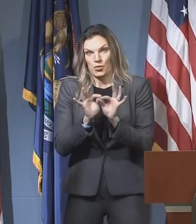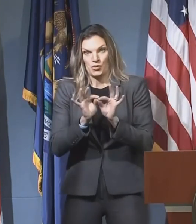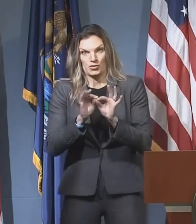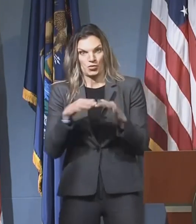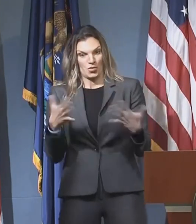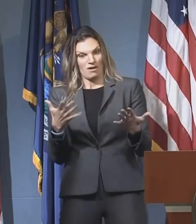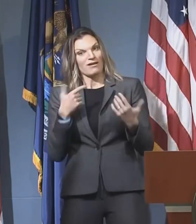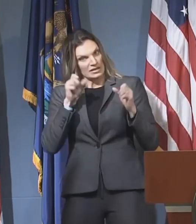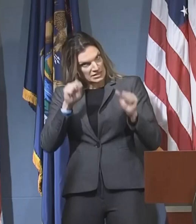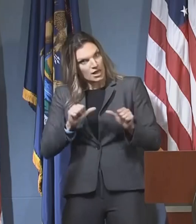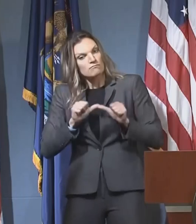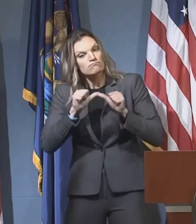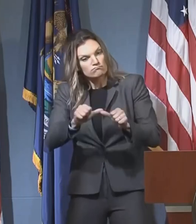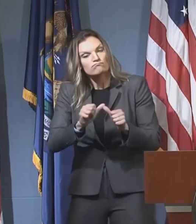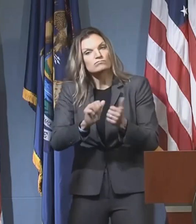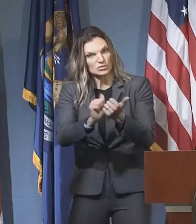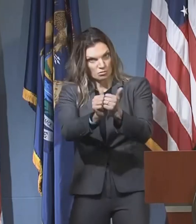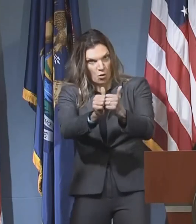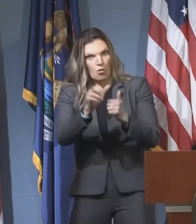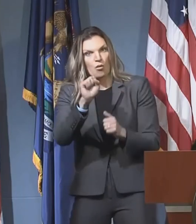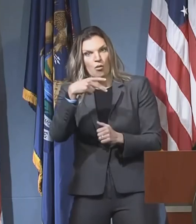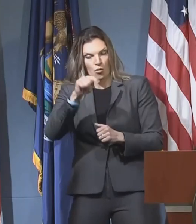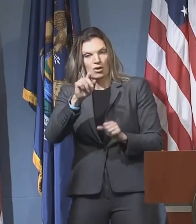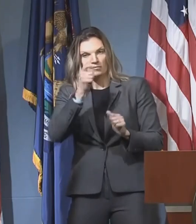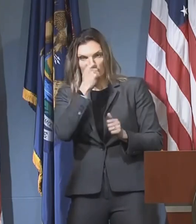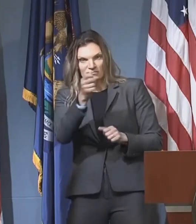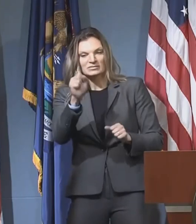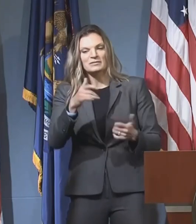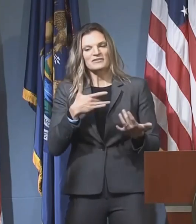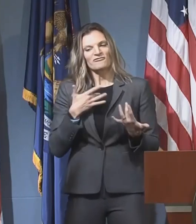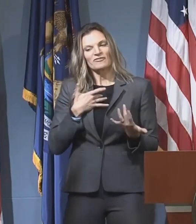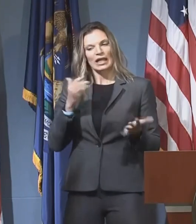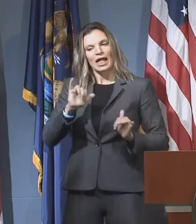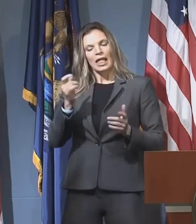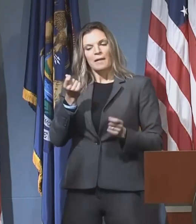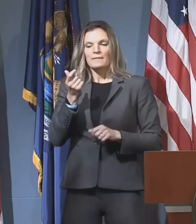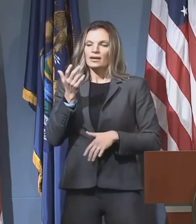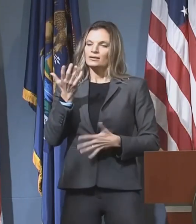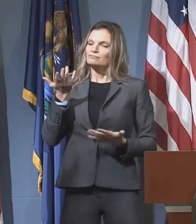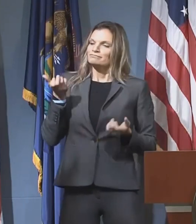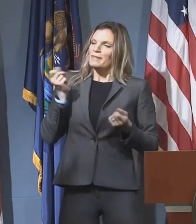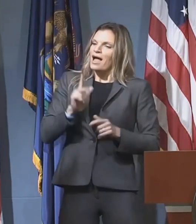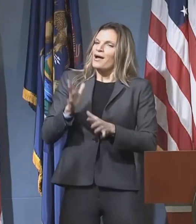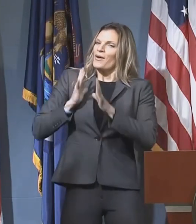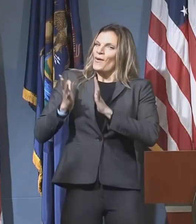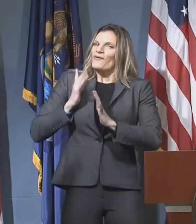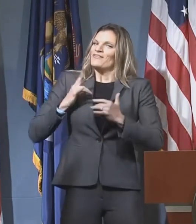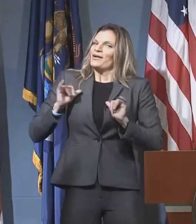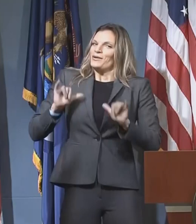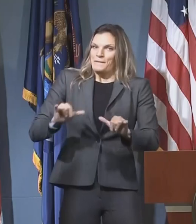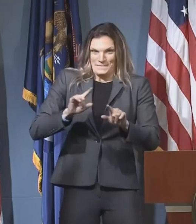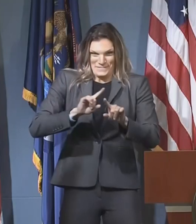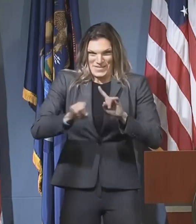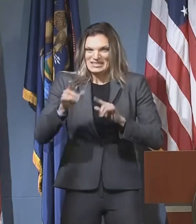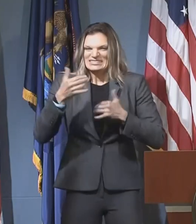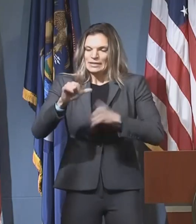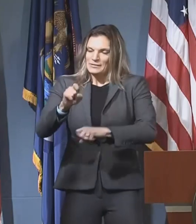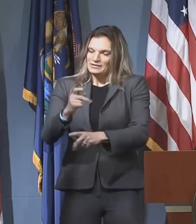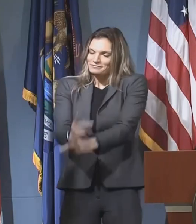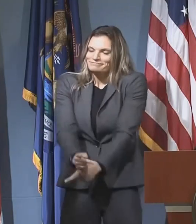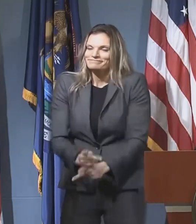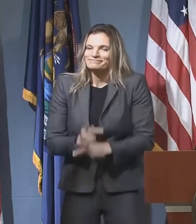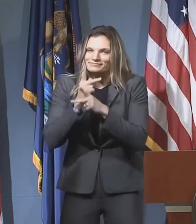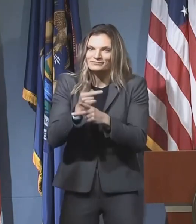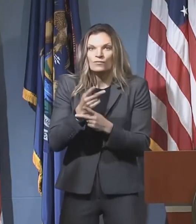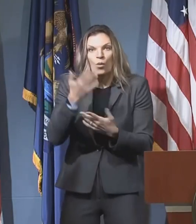engage in some of these things that make life feel a little more normal. But we still have to be very smart about it for our student athletes,